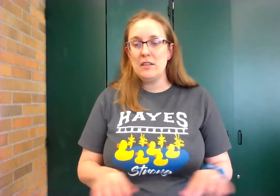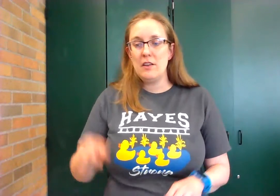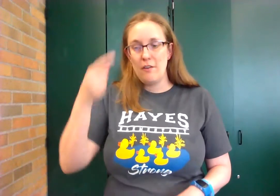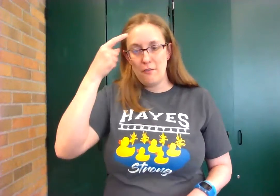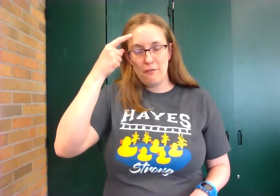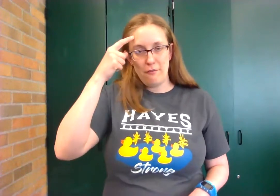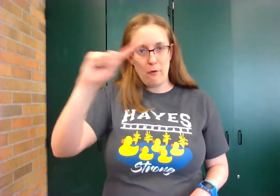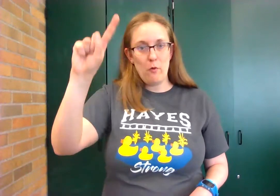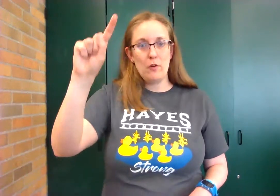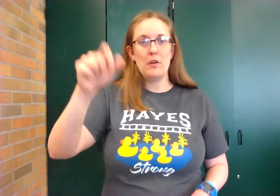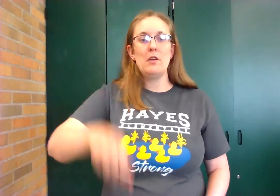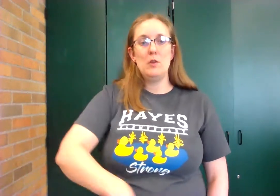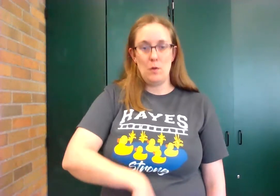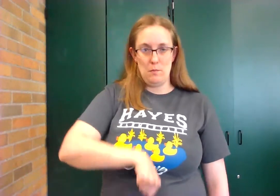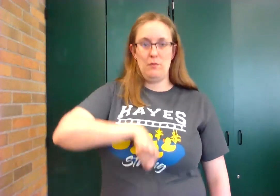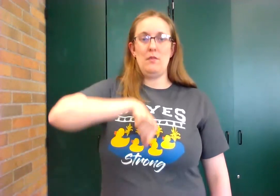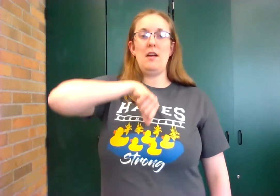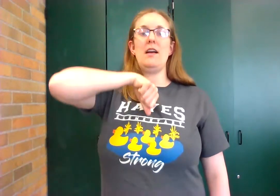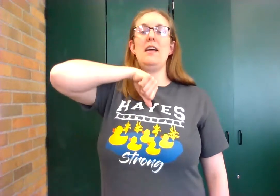for your pride